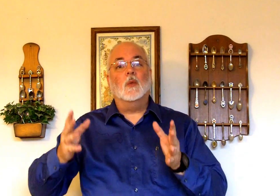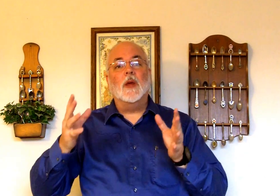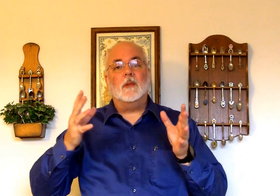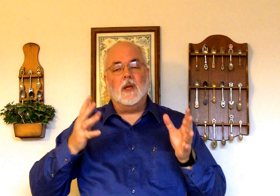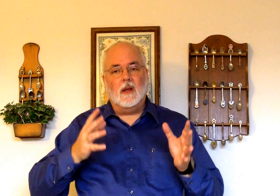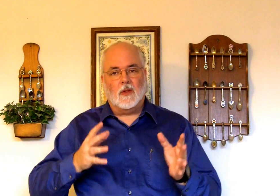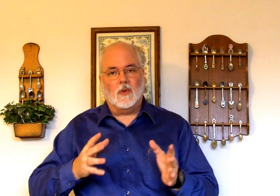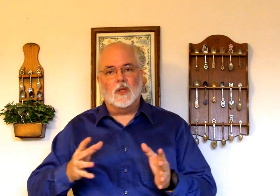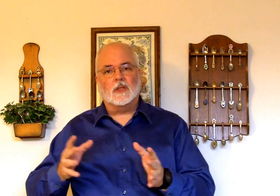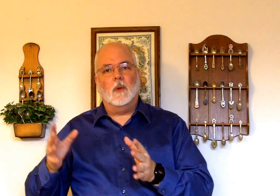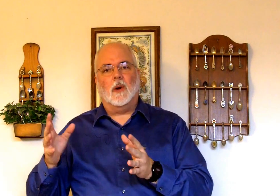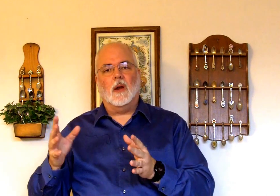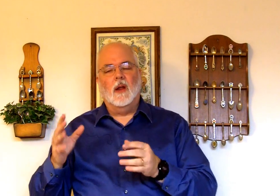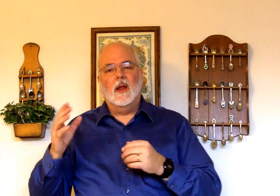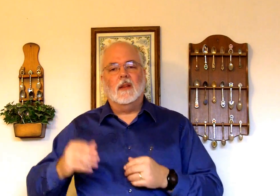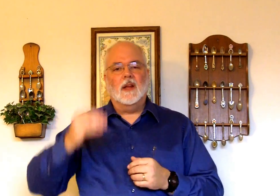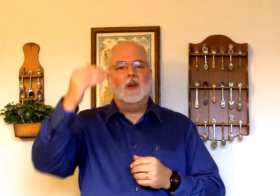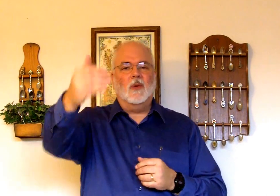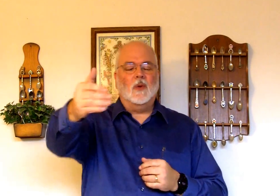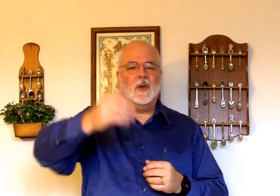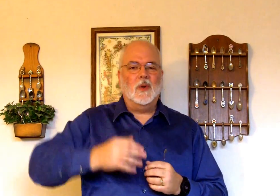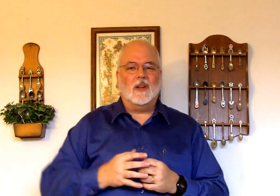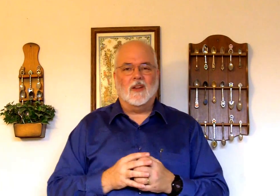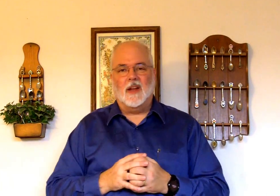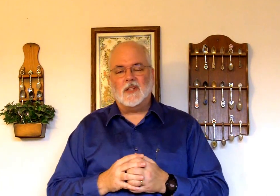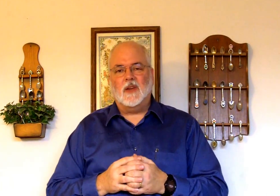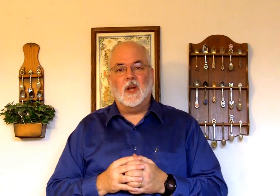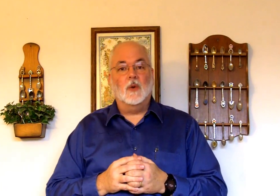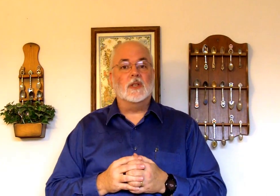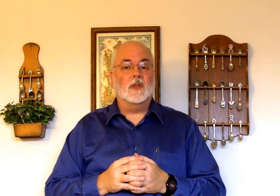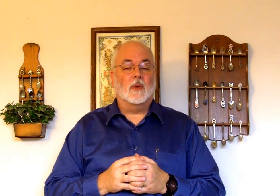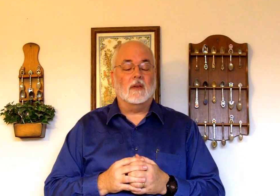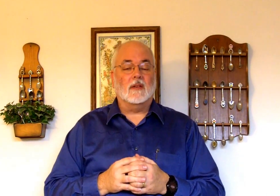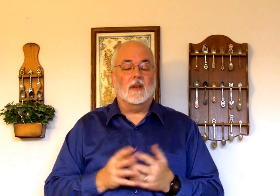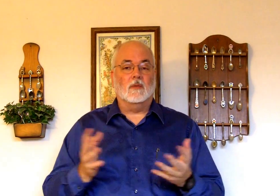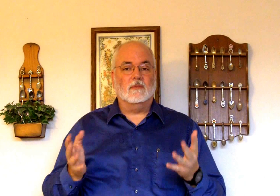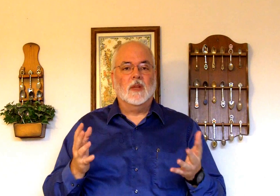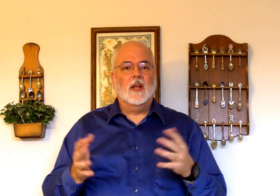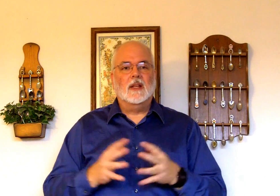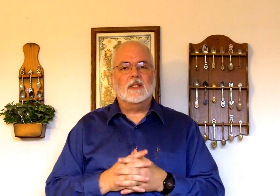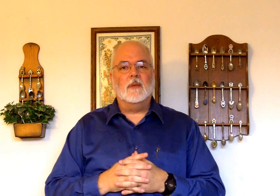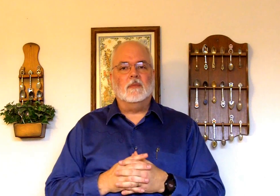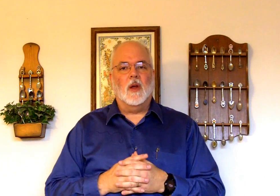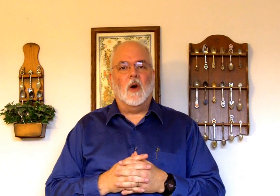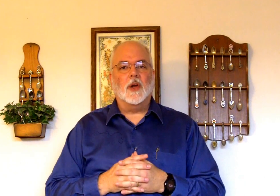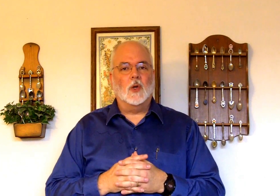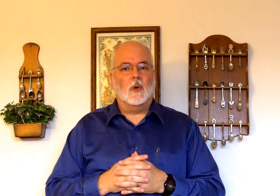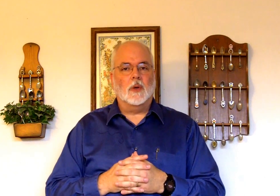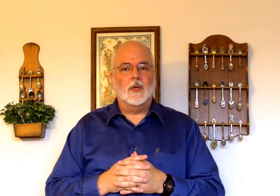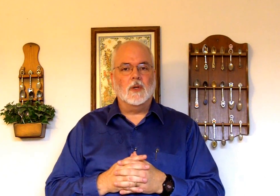with me through the slow part, then when we do it on the next video, which is to the right to the same audio as what we'll be using